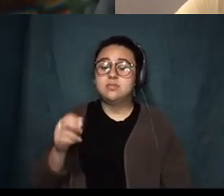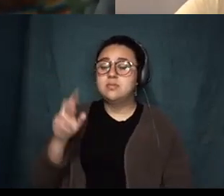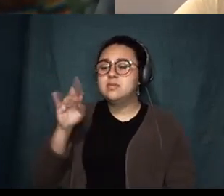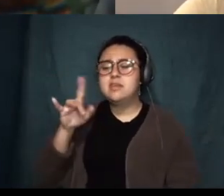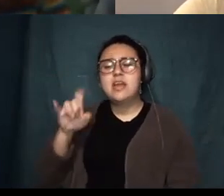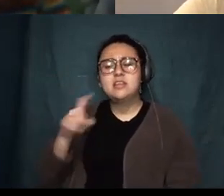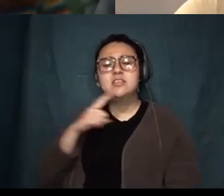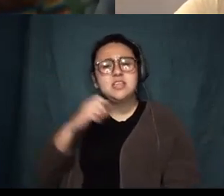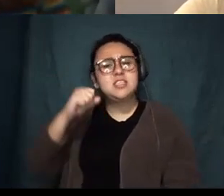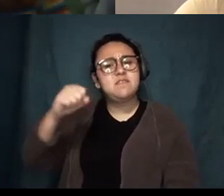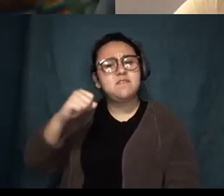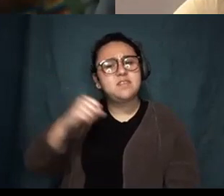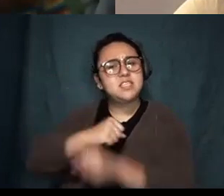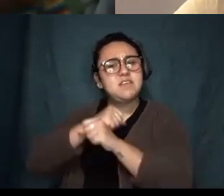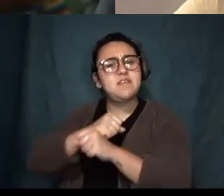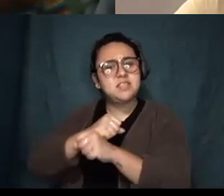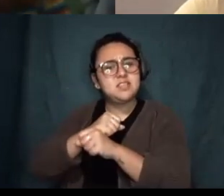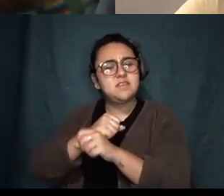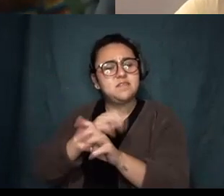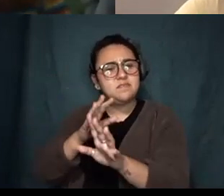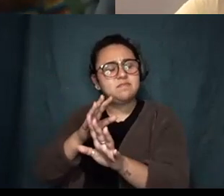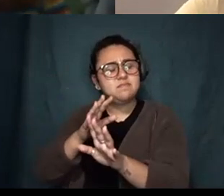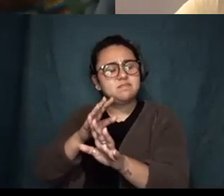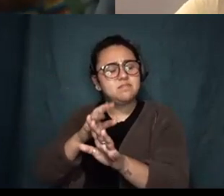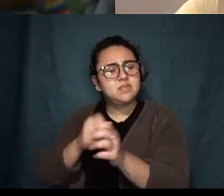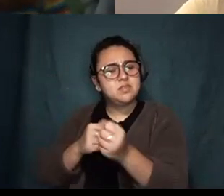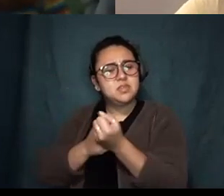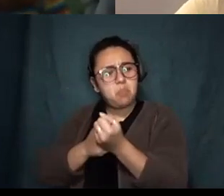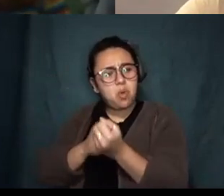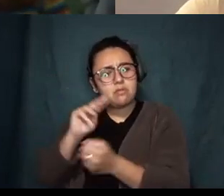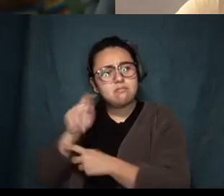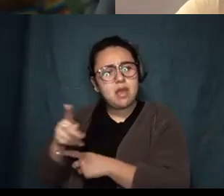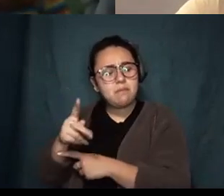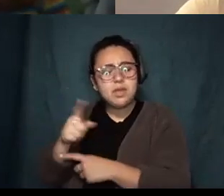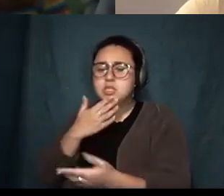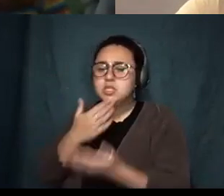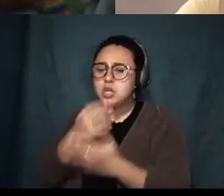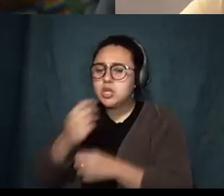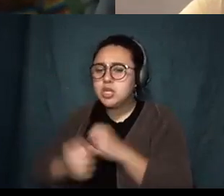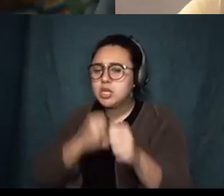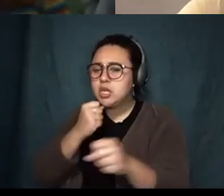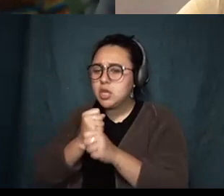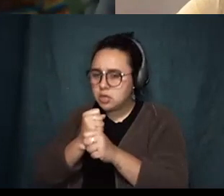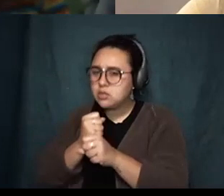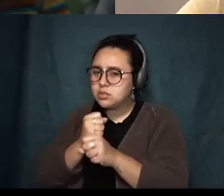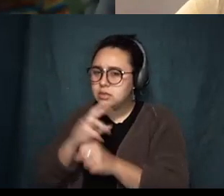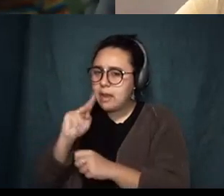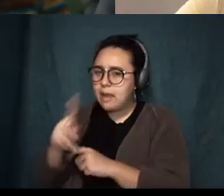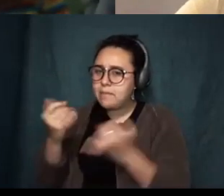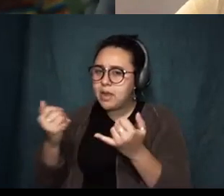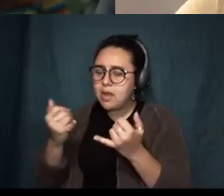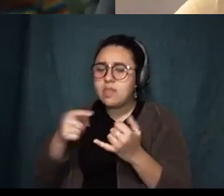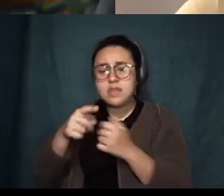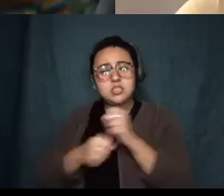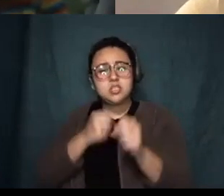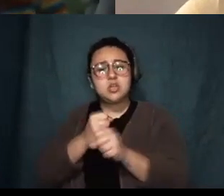it's a really good year to nap like this is a year where you do as much work as you need to do to stay alive and I realize that that is